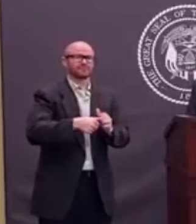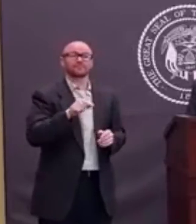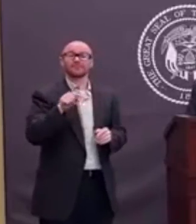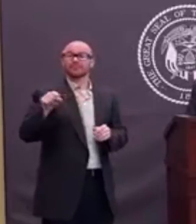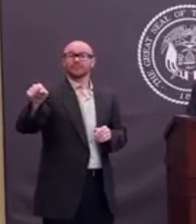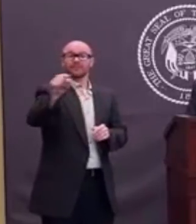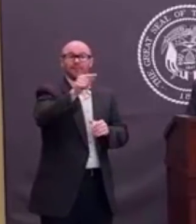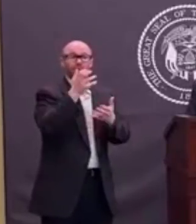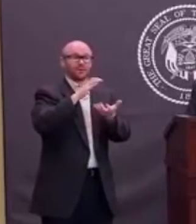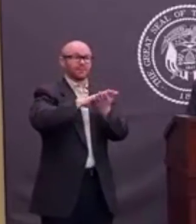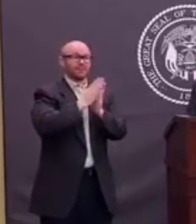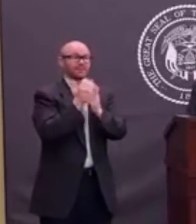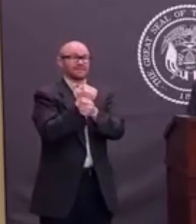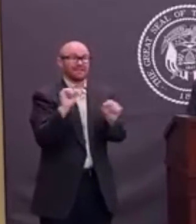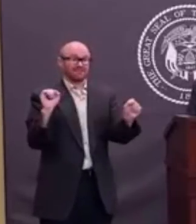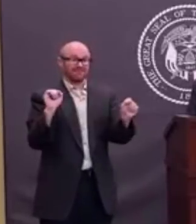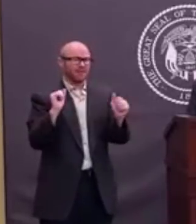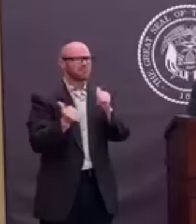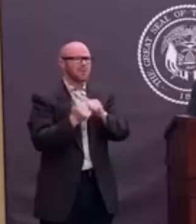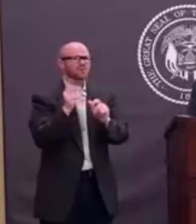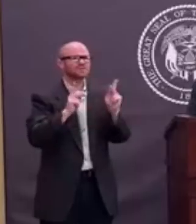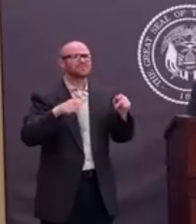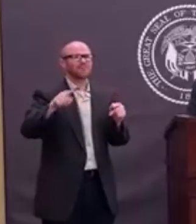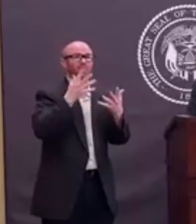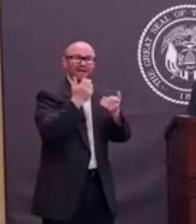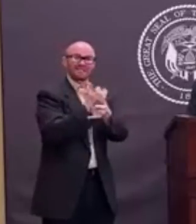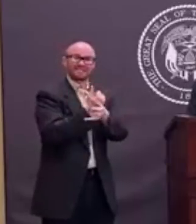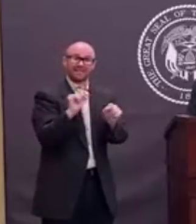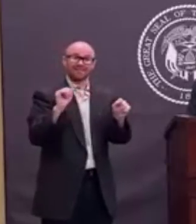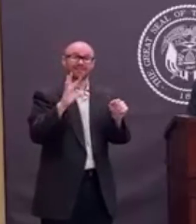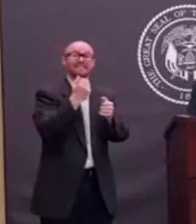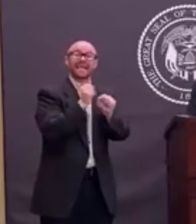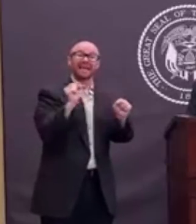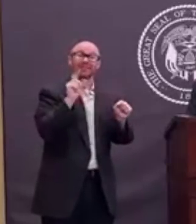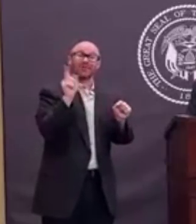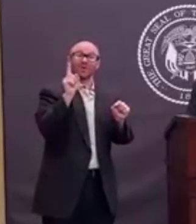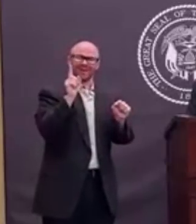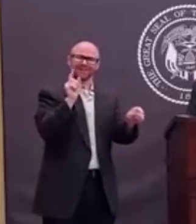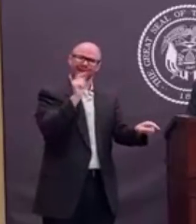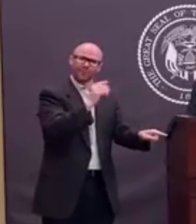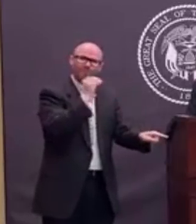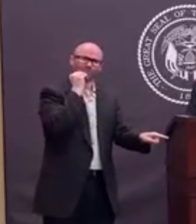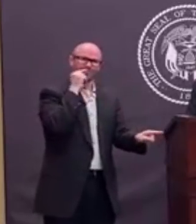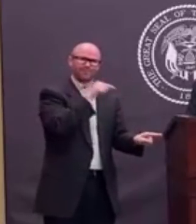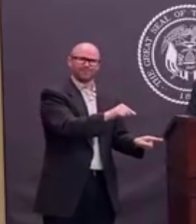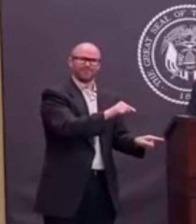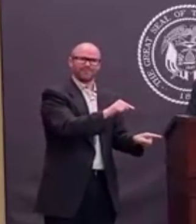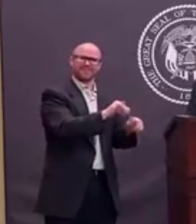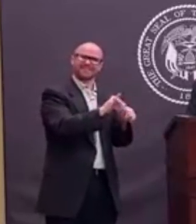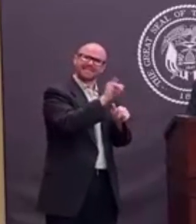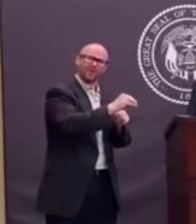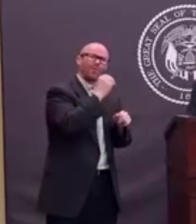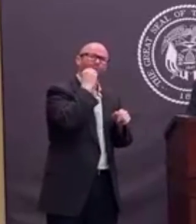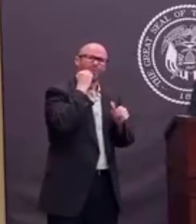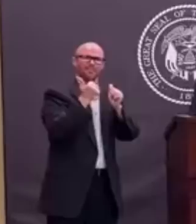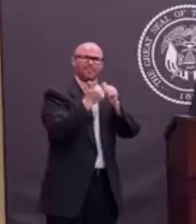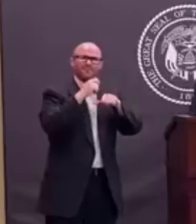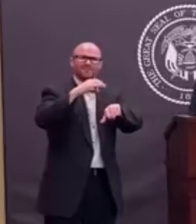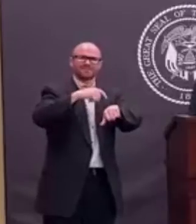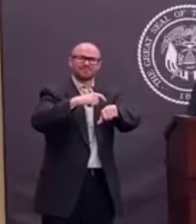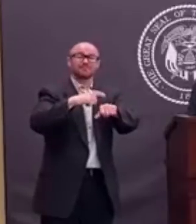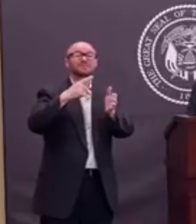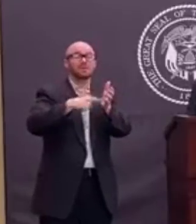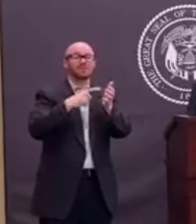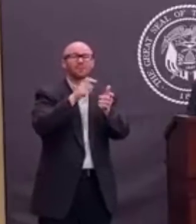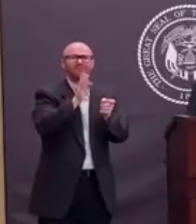safe, which most people want to be safe, then stay home. That's the place to be most of the time. We know that there are exceptions